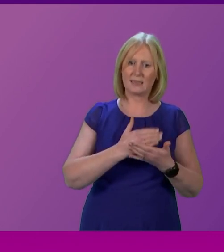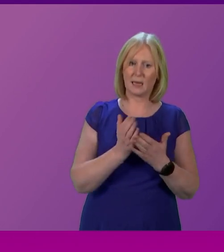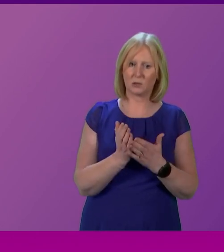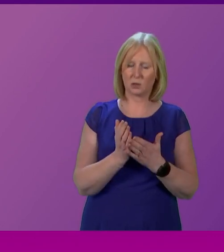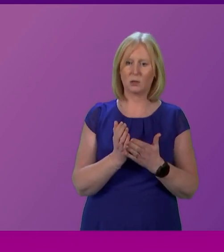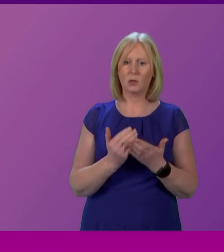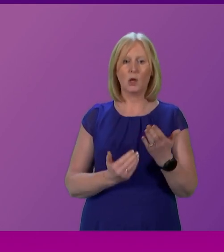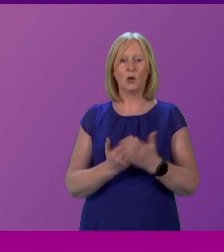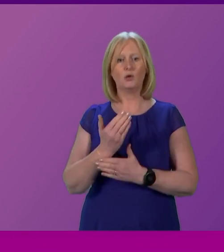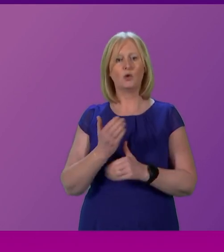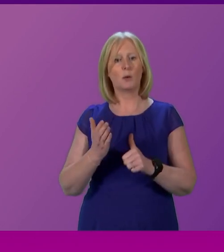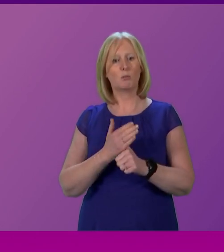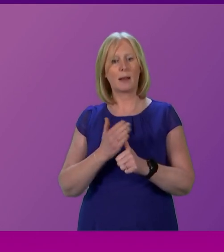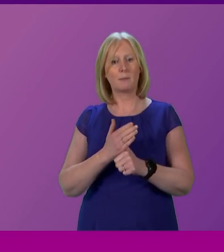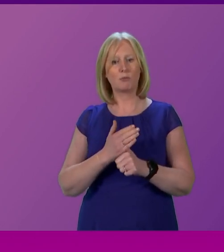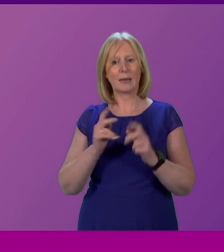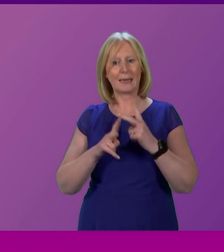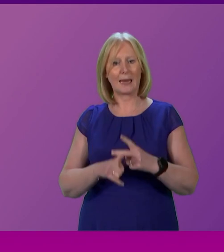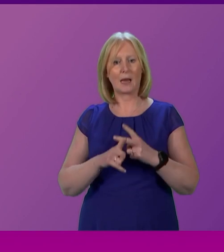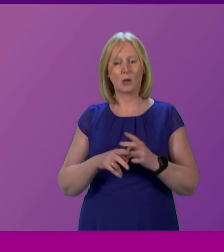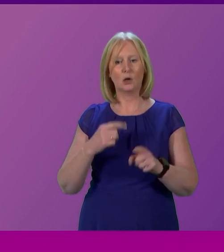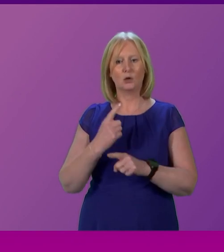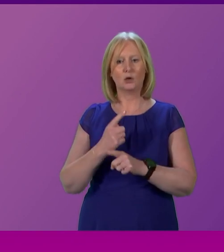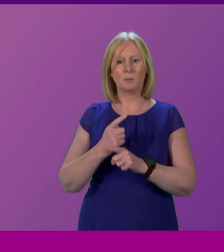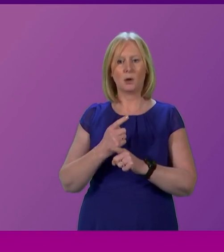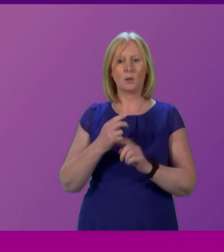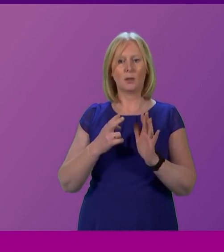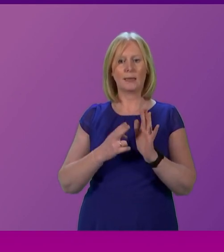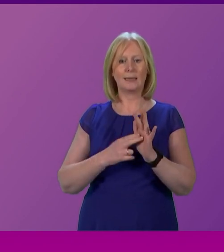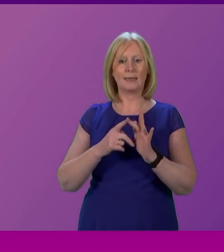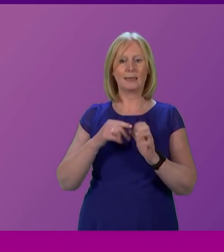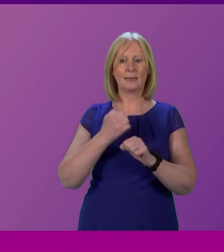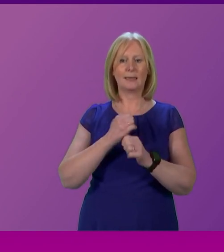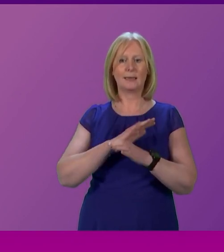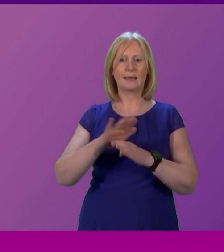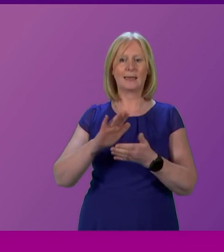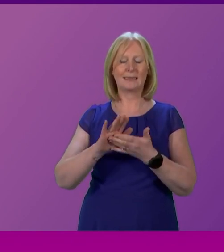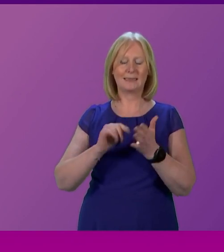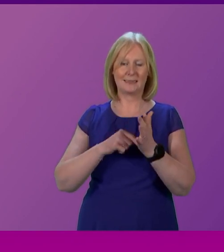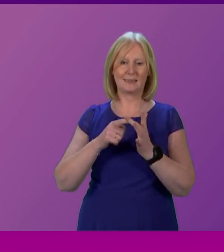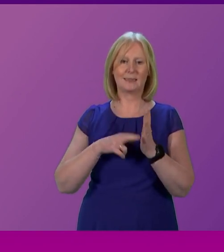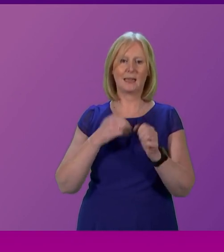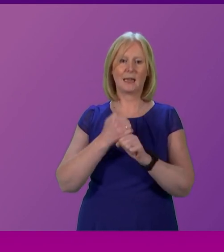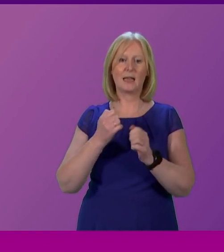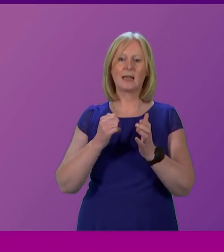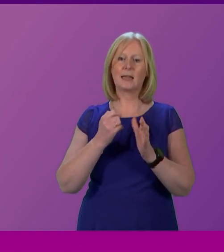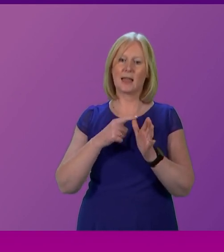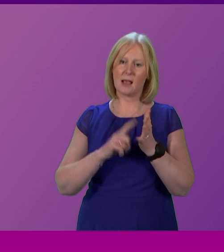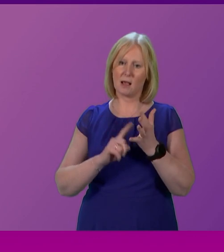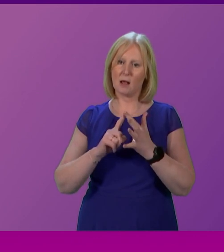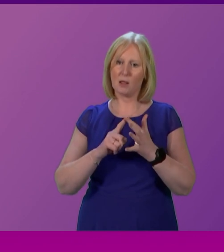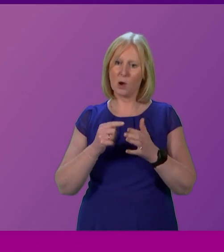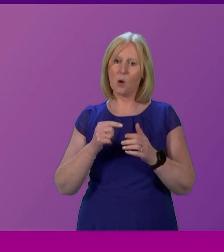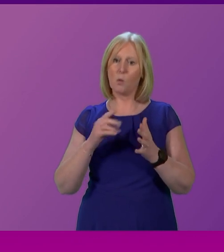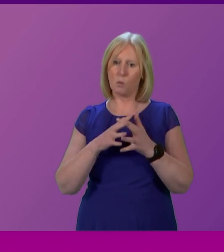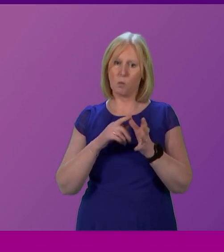care, to those who have talked about reopening the Nightingale Wards as places where early discharge patients could go to free up space within our